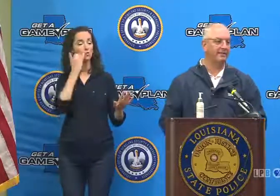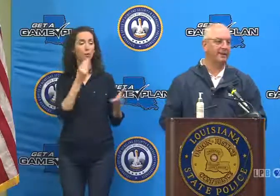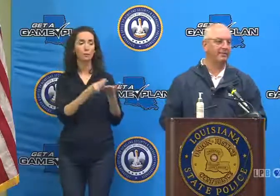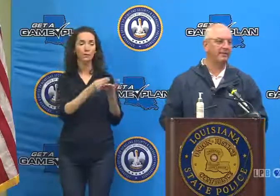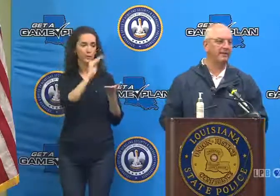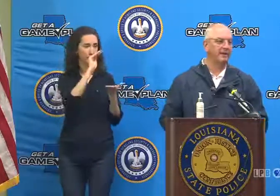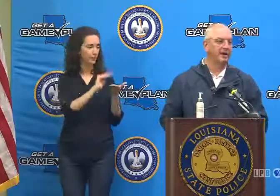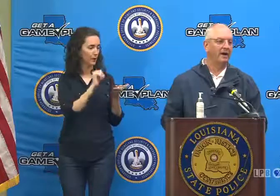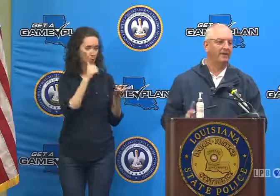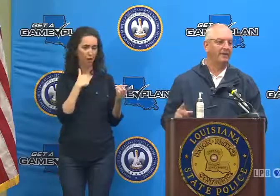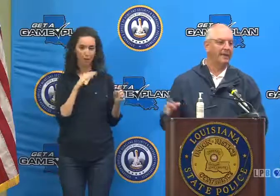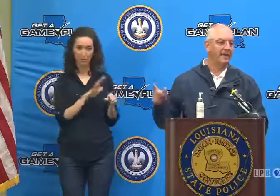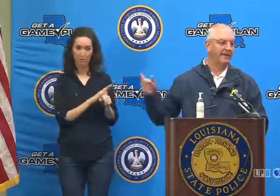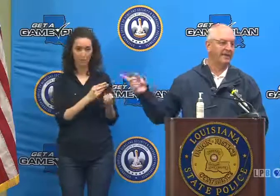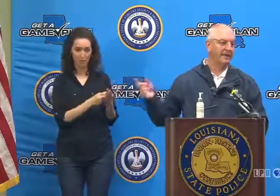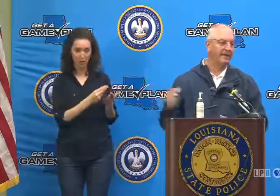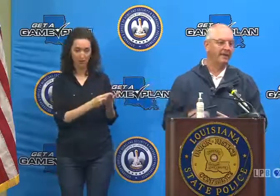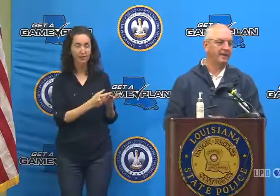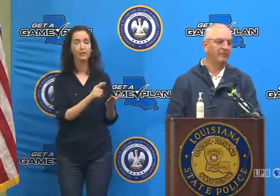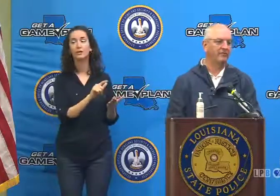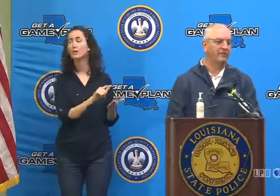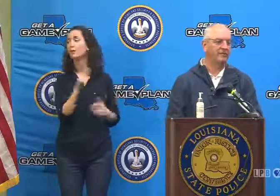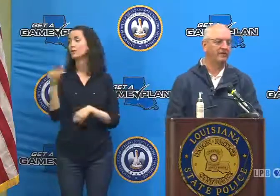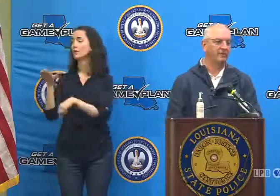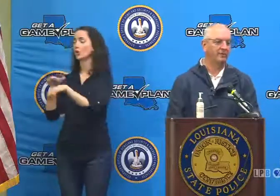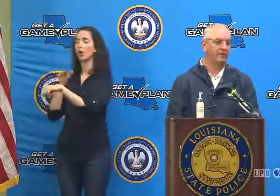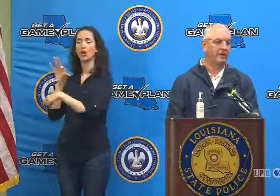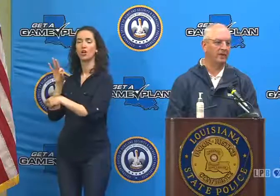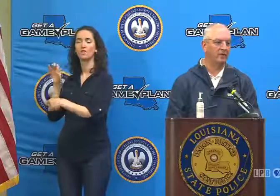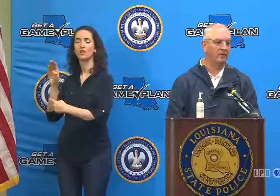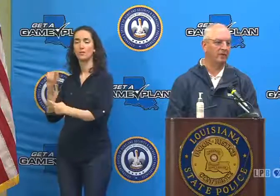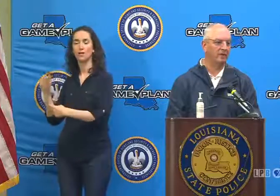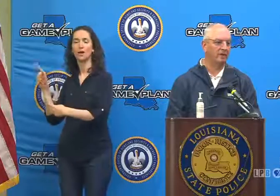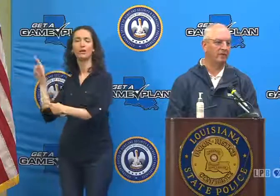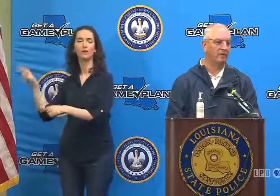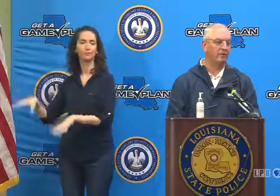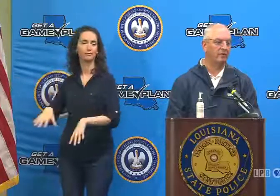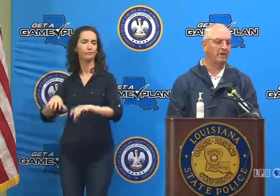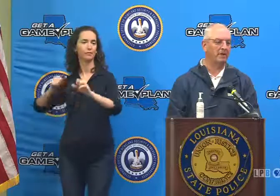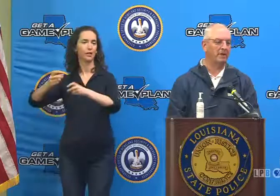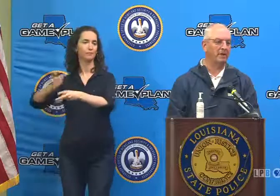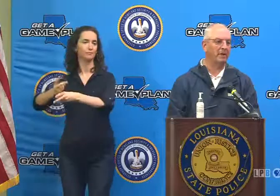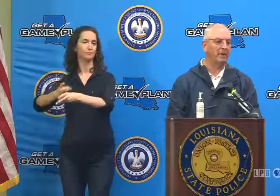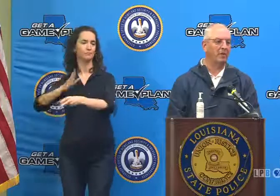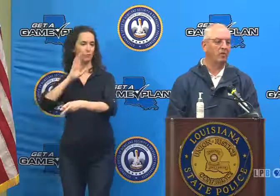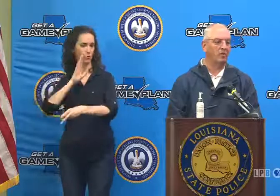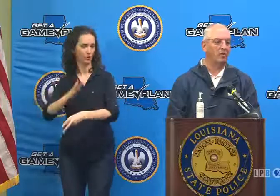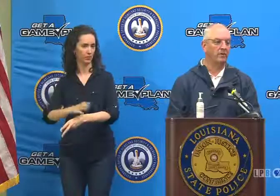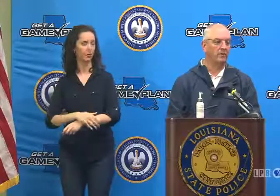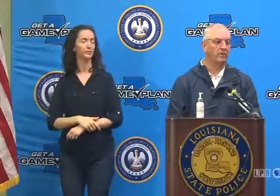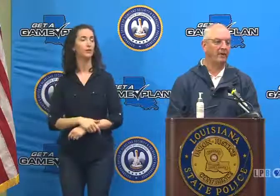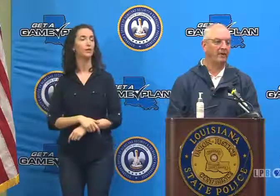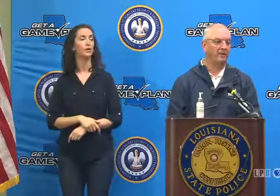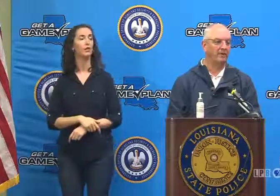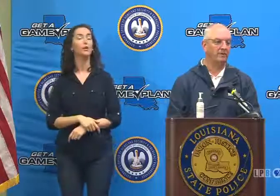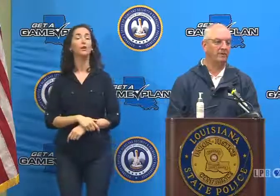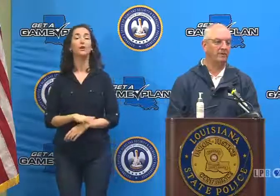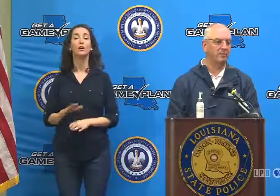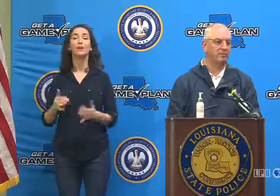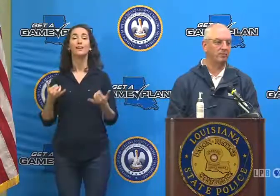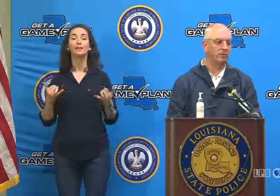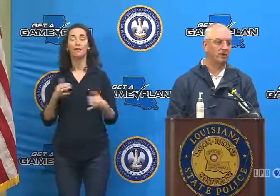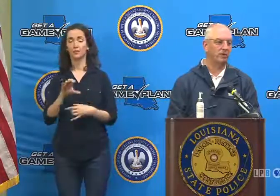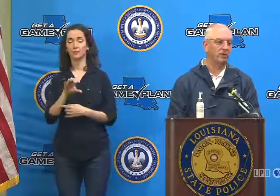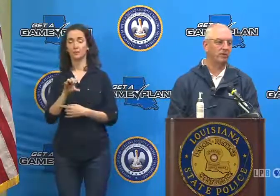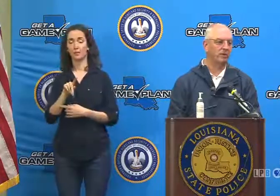available, then they can get with FEMA and FEMA will take over that responsibility. What we're doing right now through the